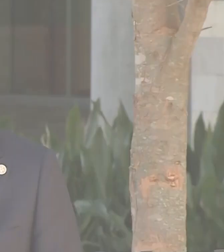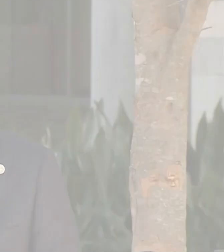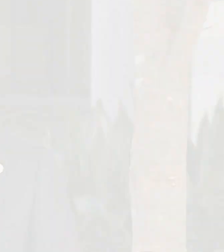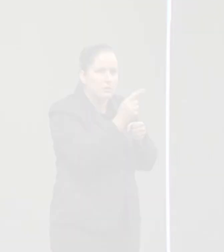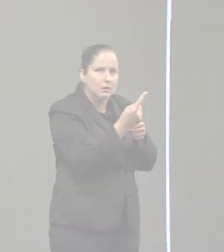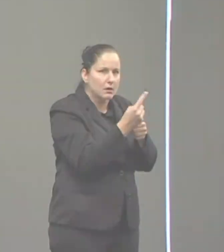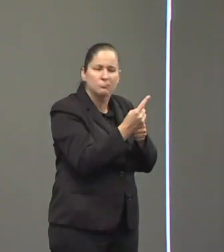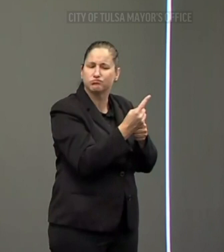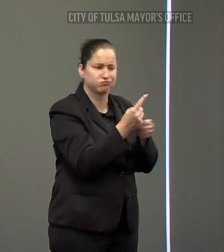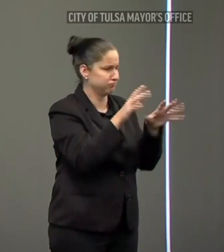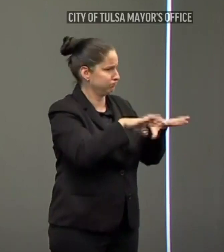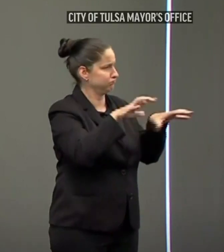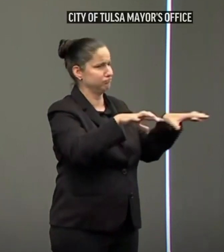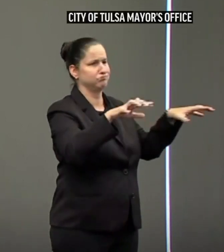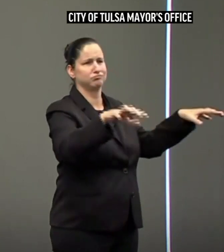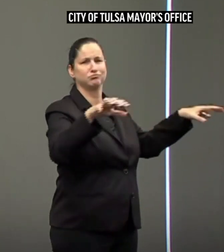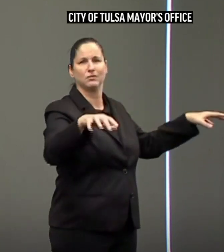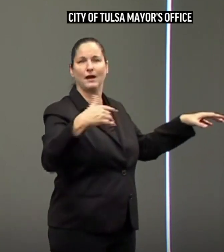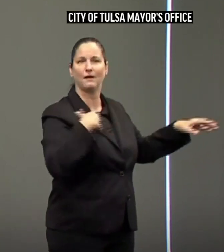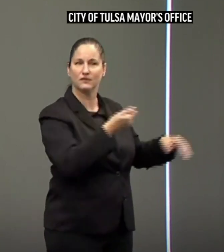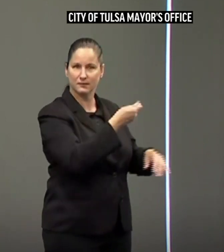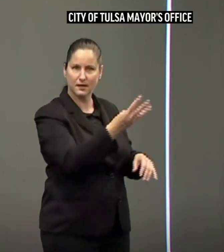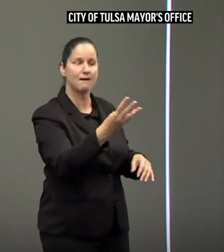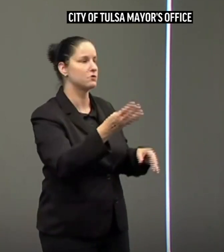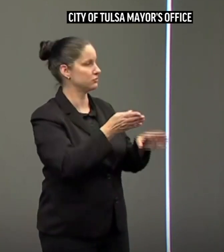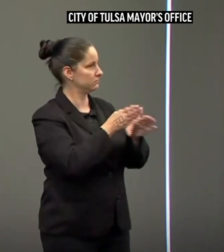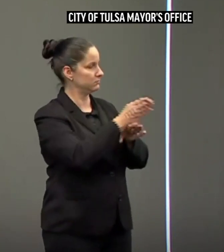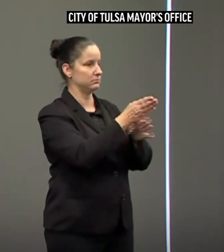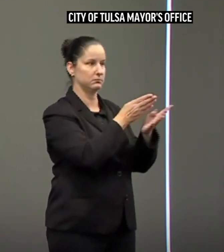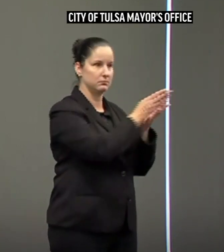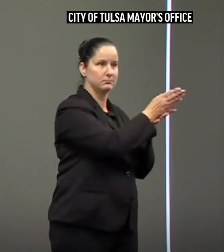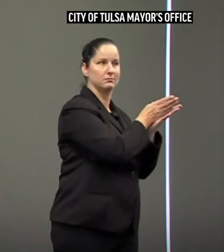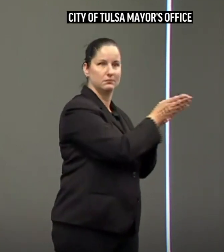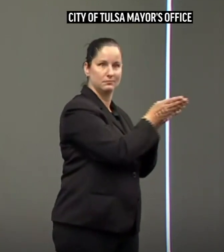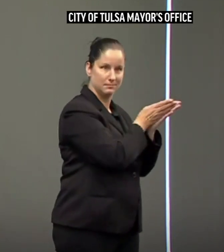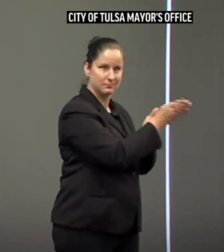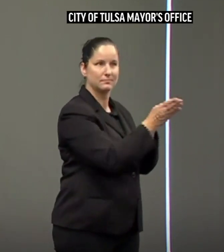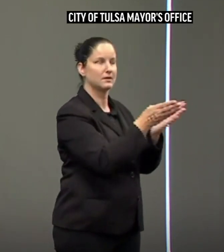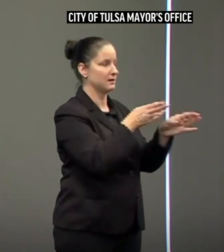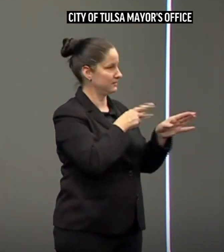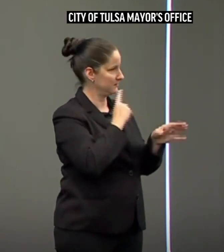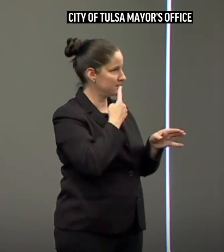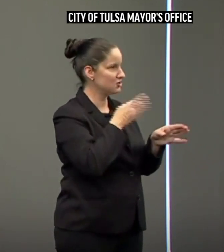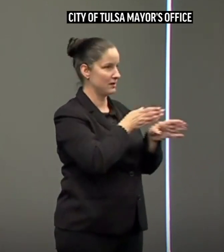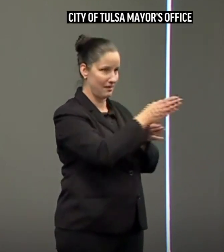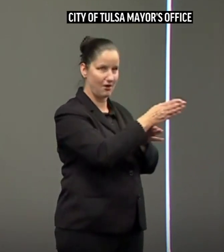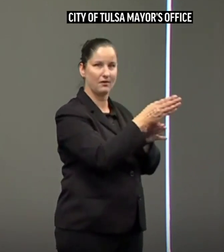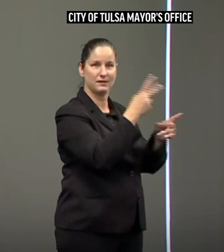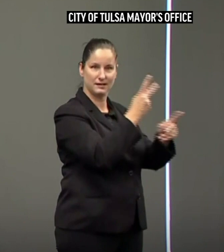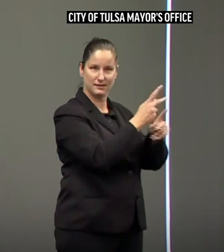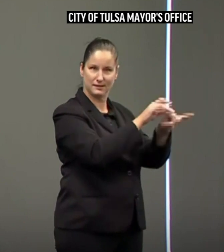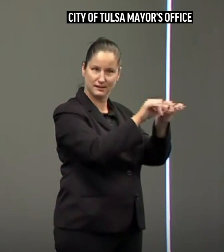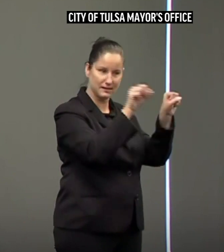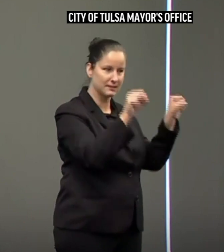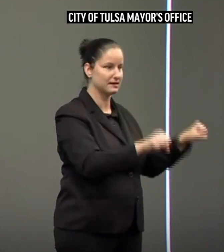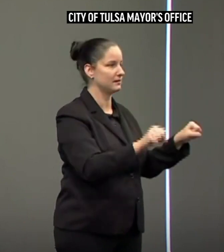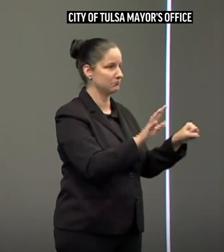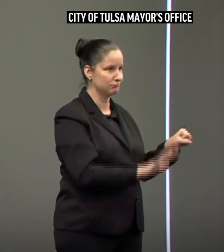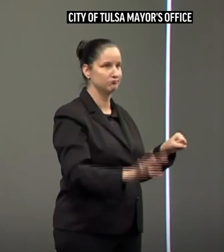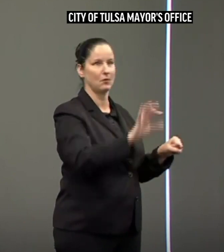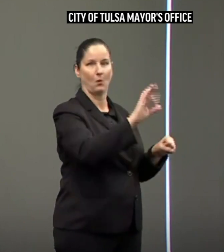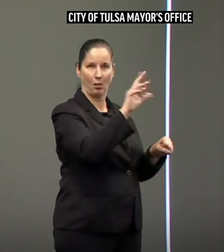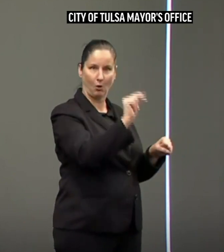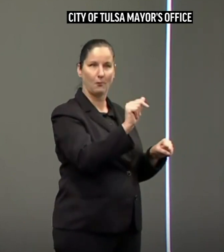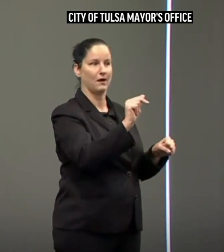possible. We have several major health care systems that have facilities not just here in Tulsa, but throughout the region